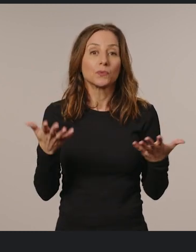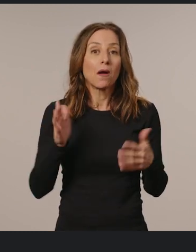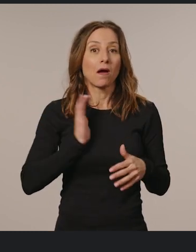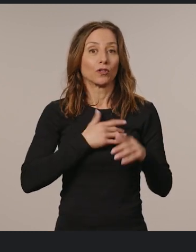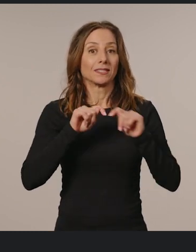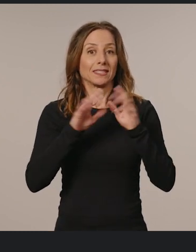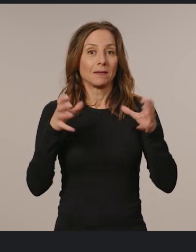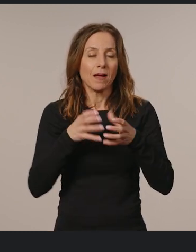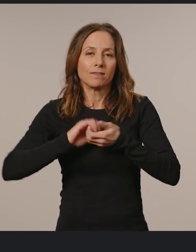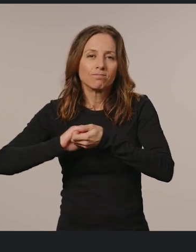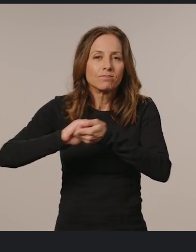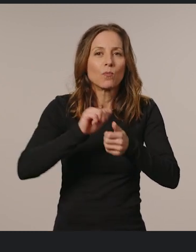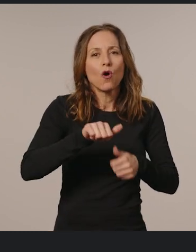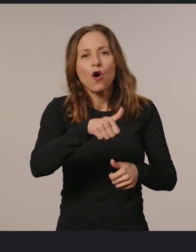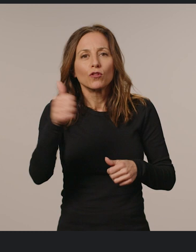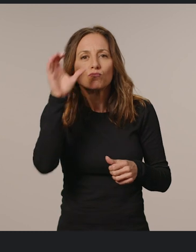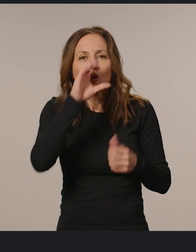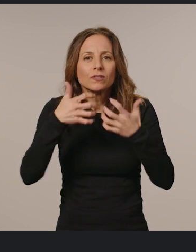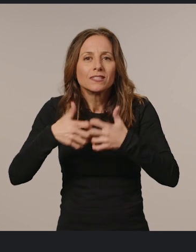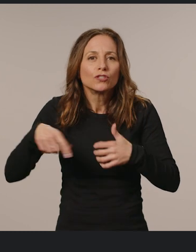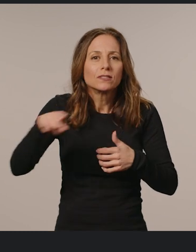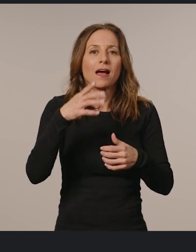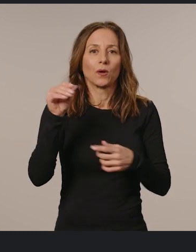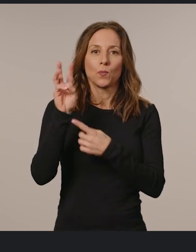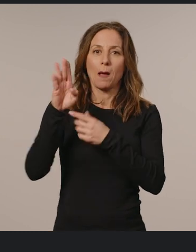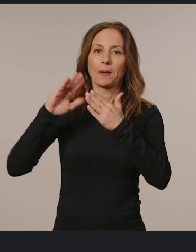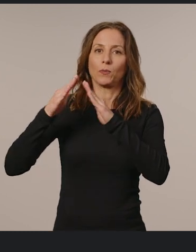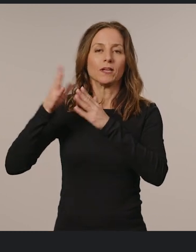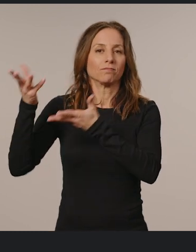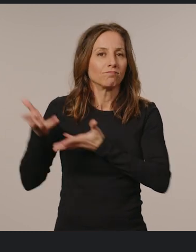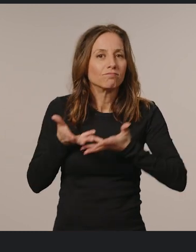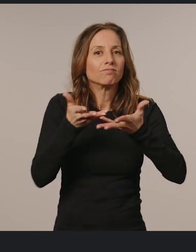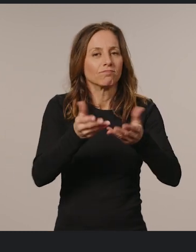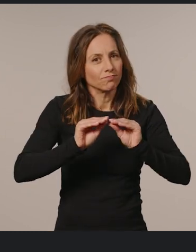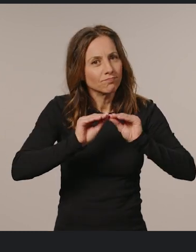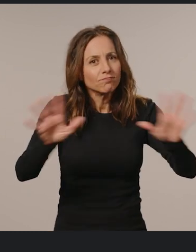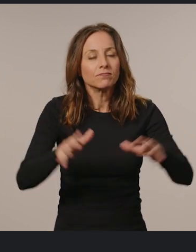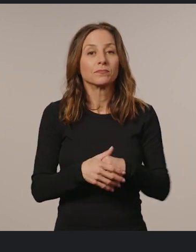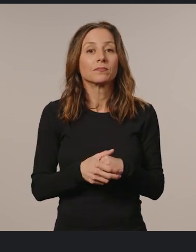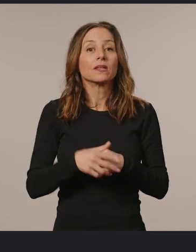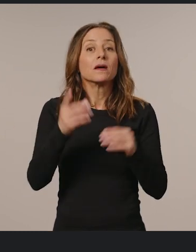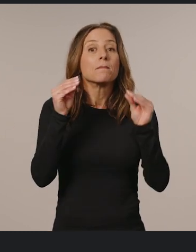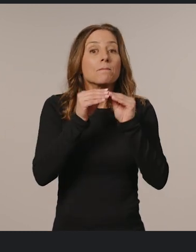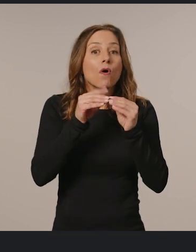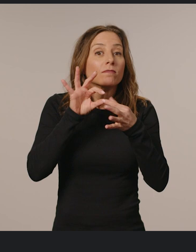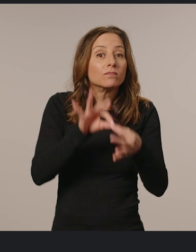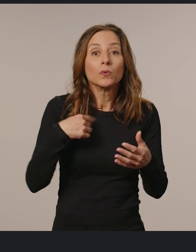So, our team has been collaborating with other browser engines and the web community to bring more clarity. For more